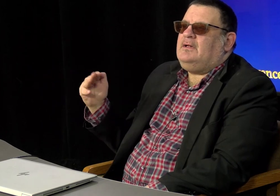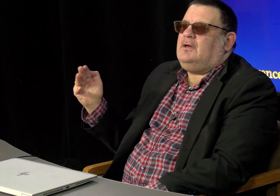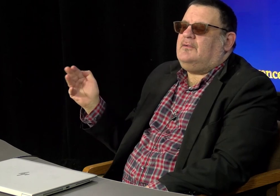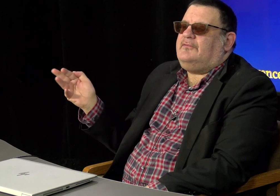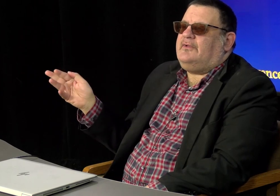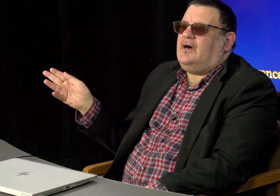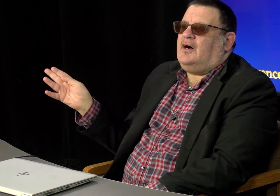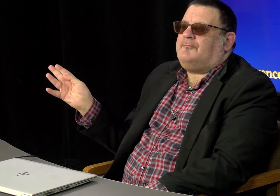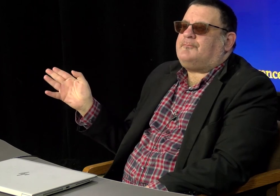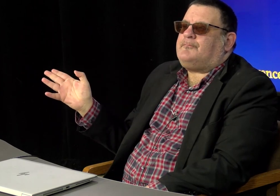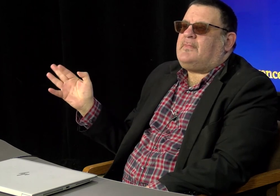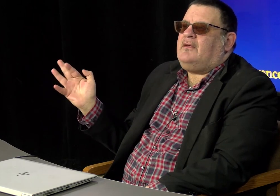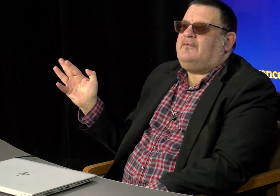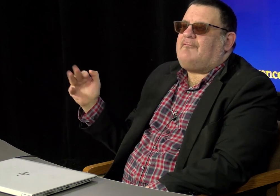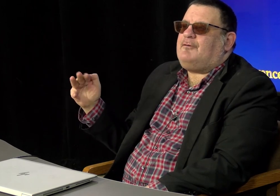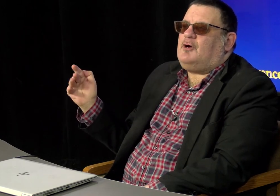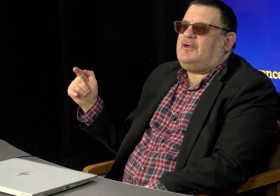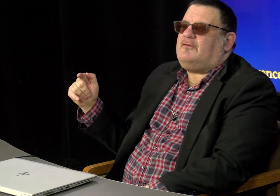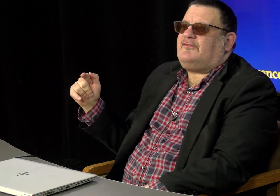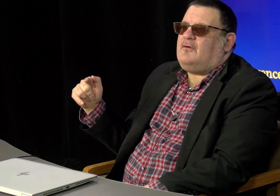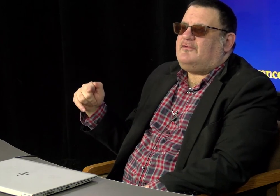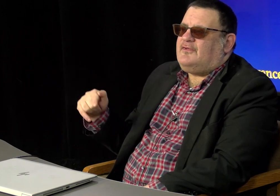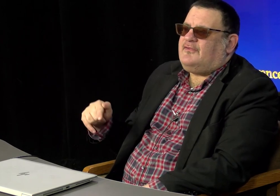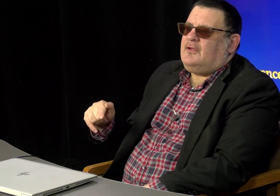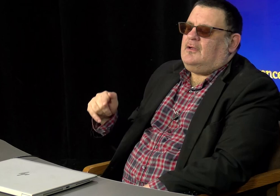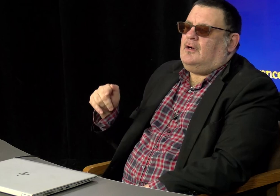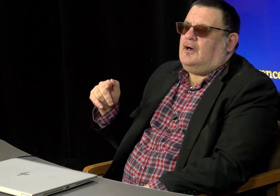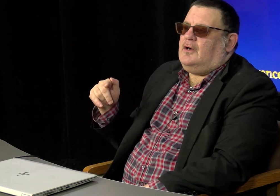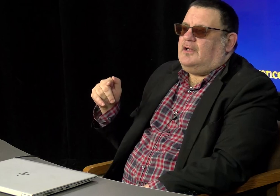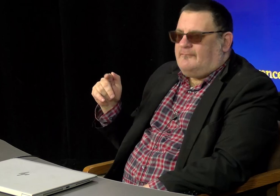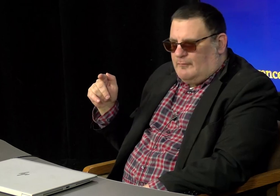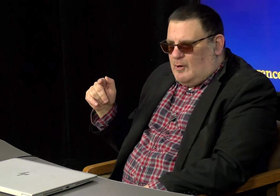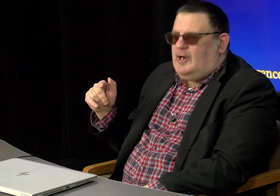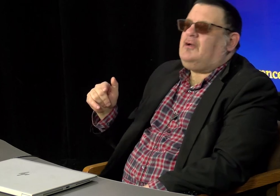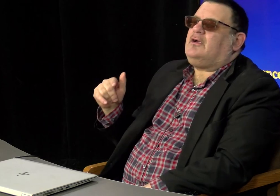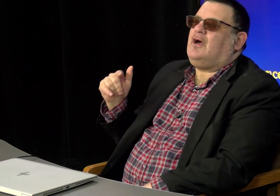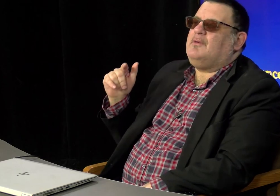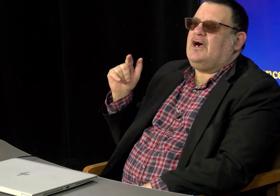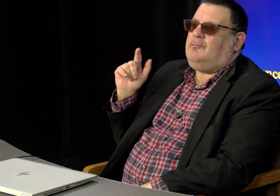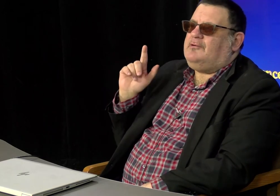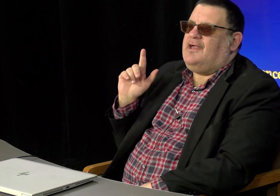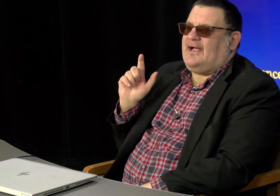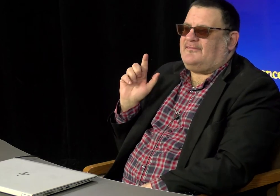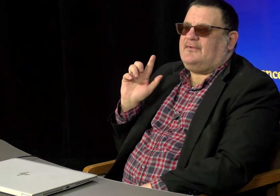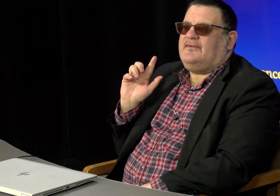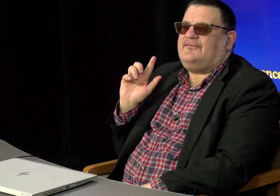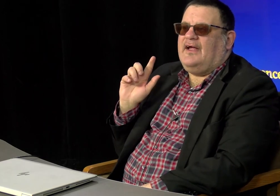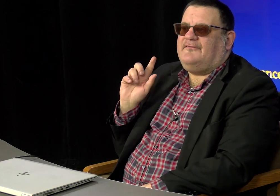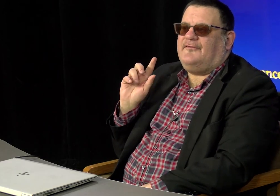deaf and hard of hearing services in Vermont, coming up next. Stay tuned.